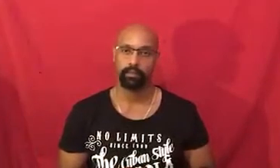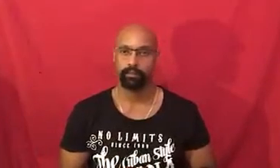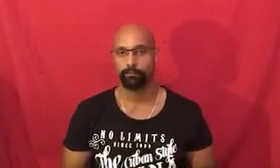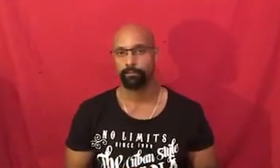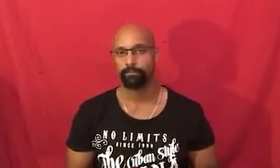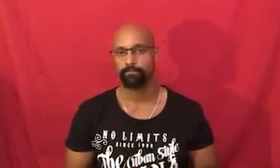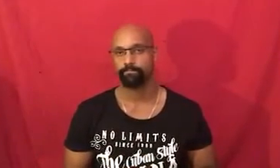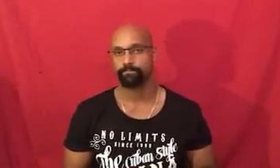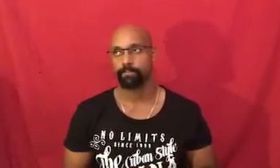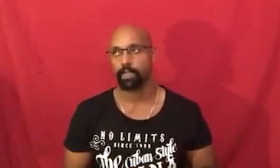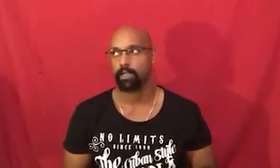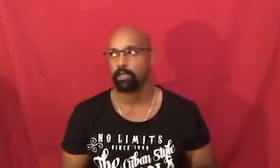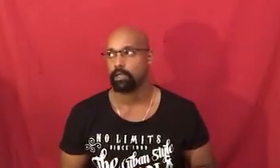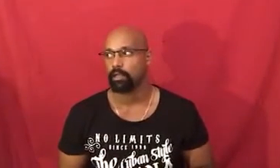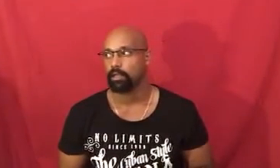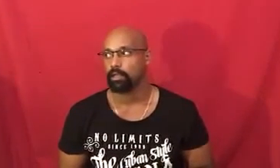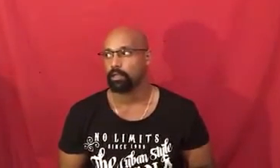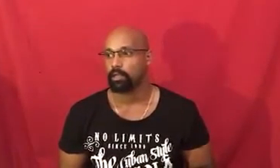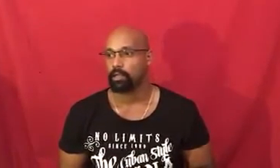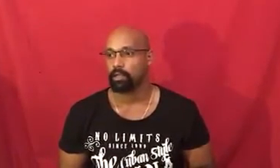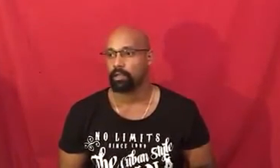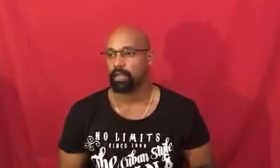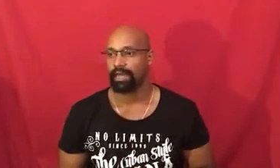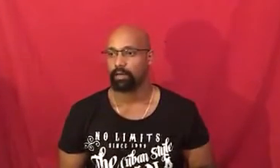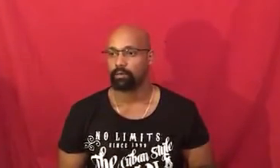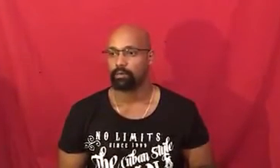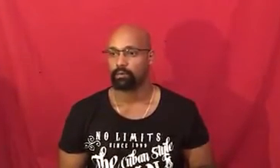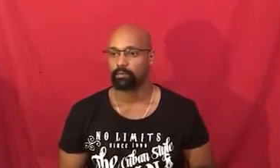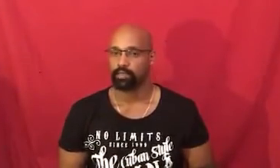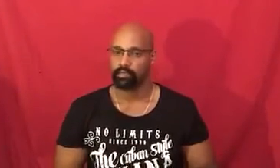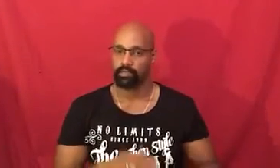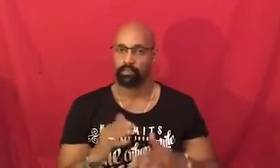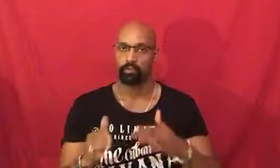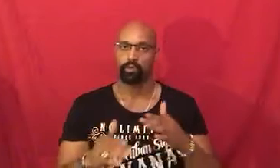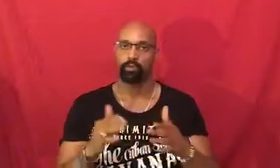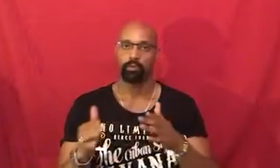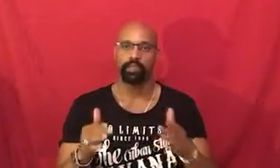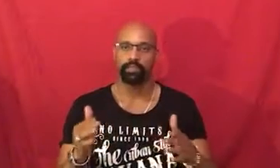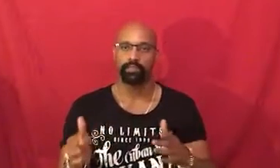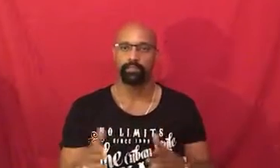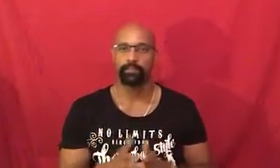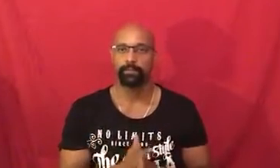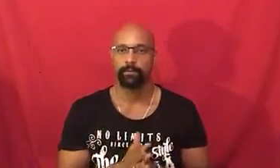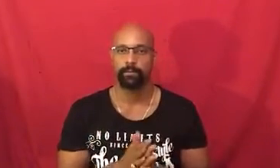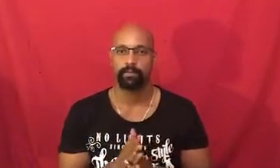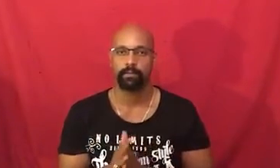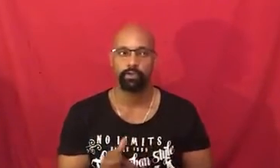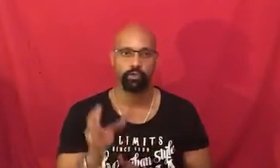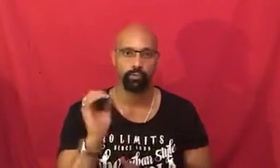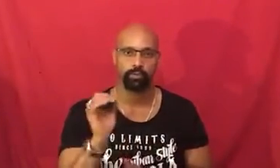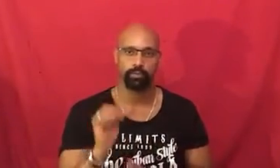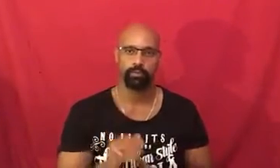how meditation will awaken superhuman